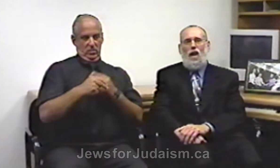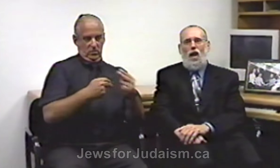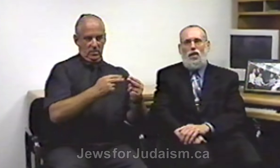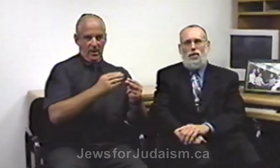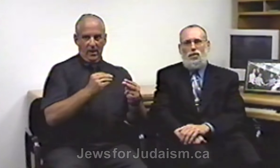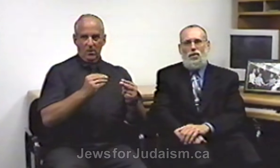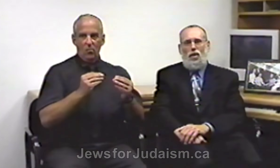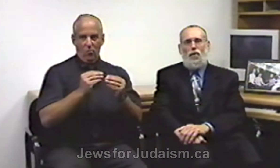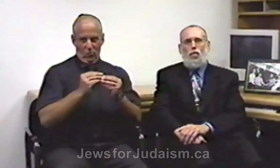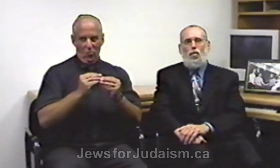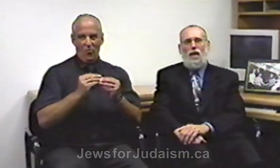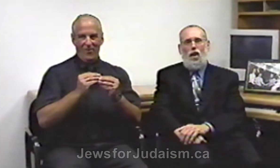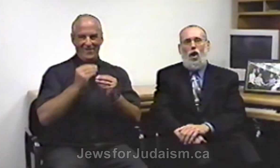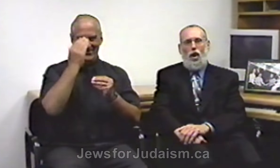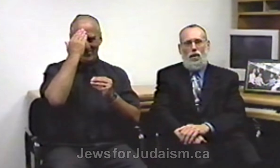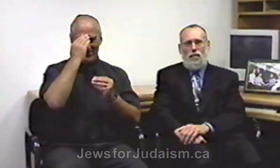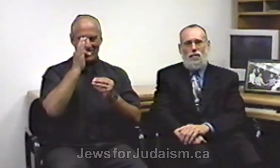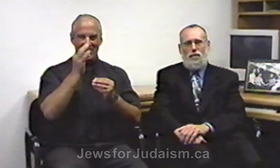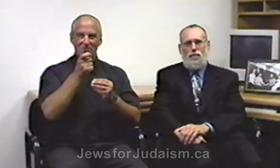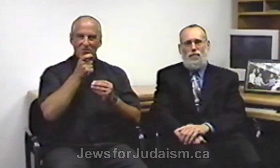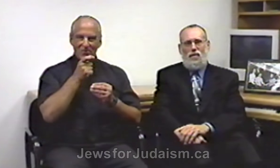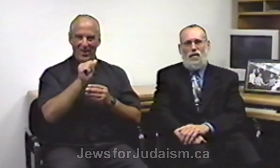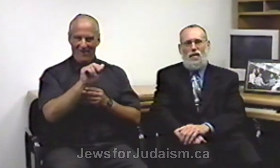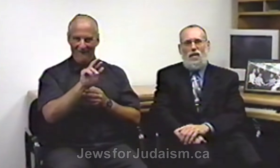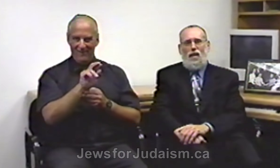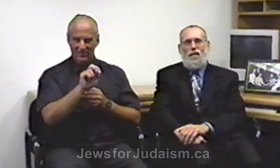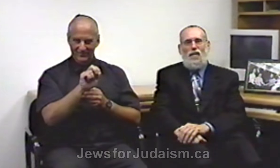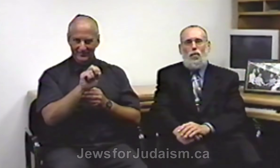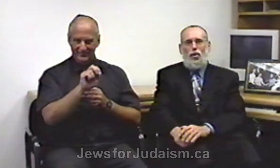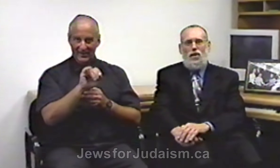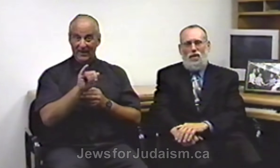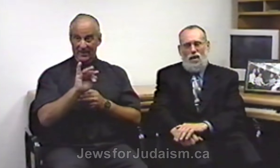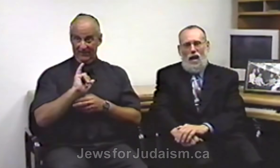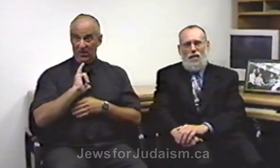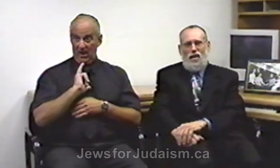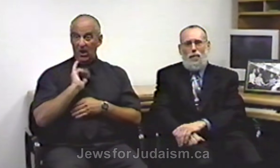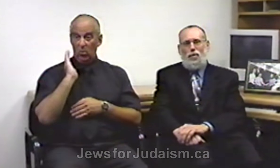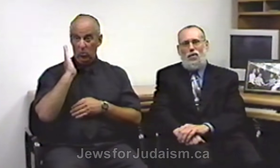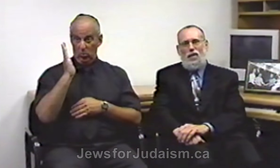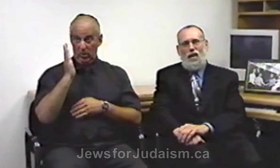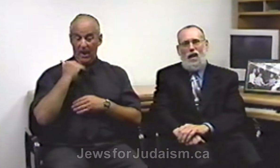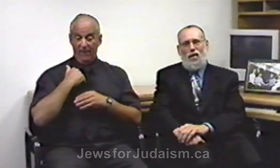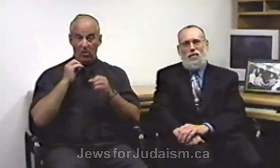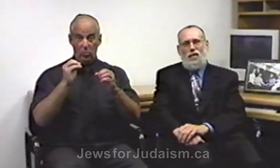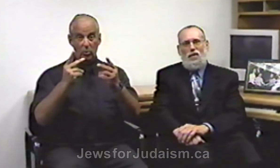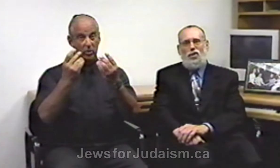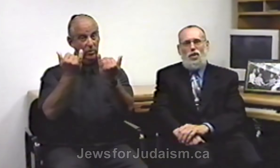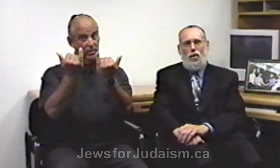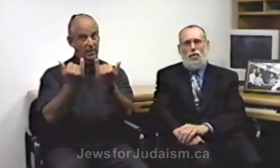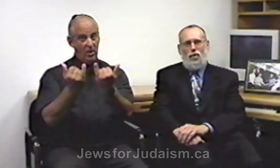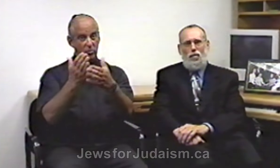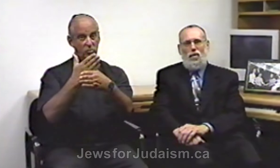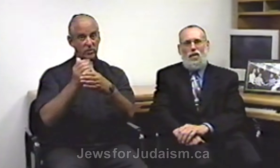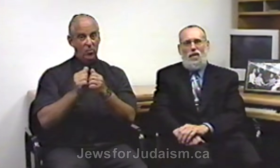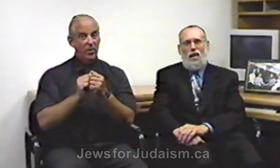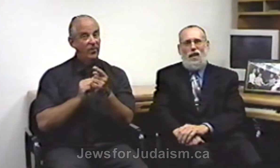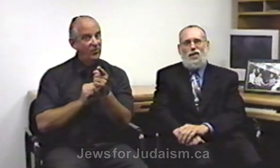knowledge of who they are if I would have the opportunity now to share with you a